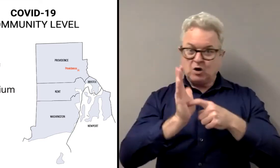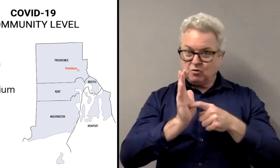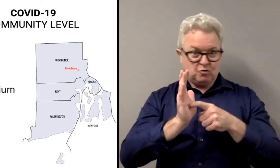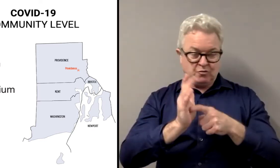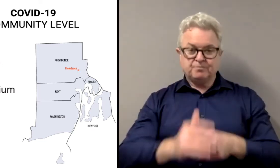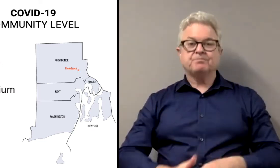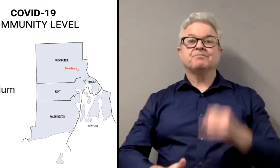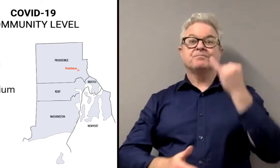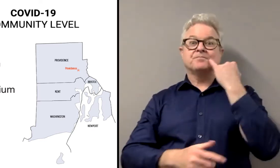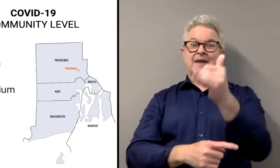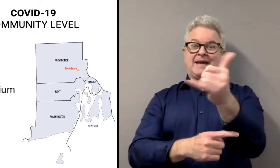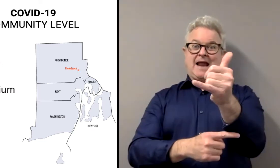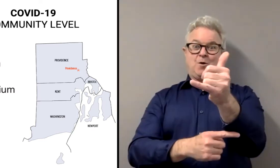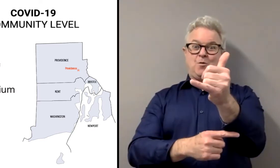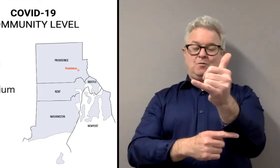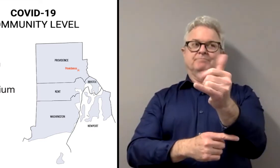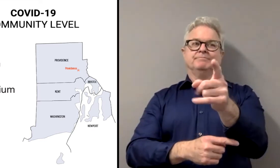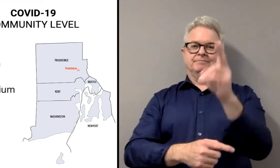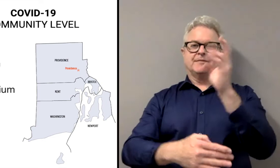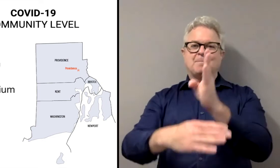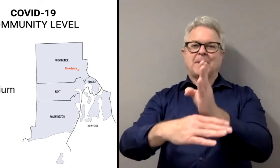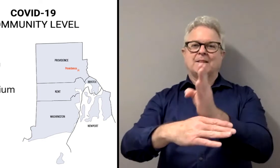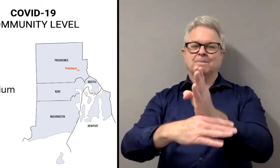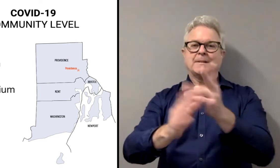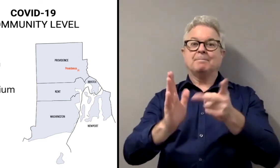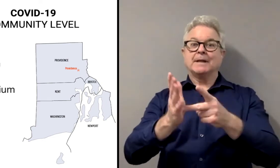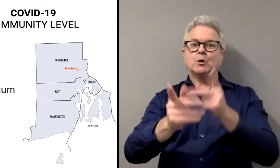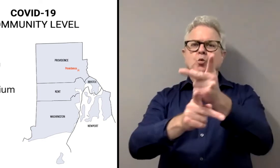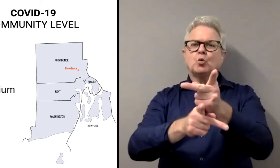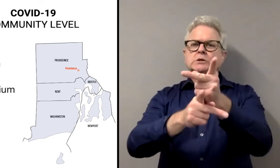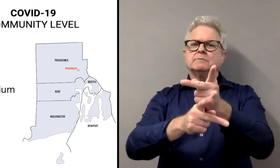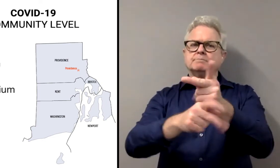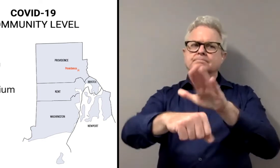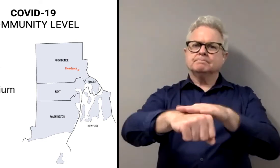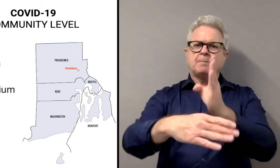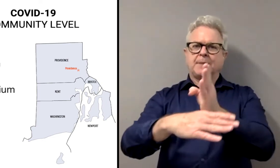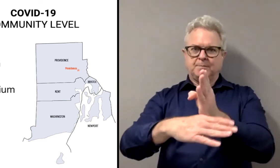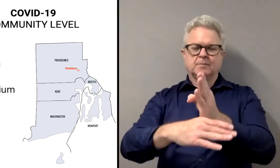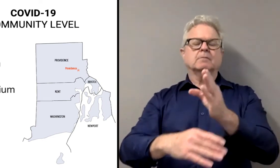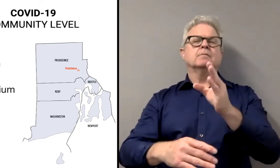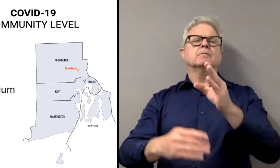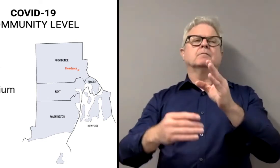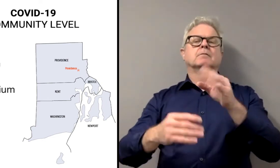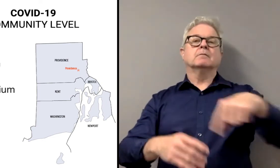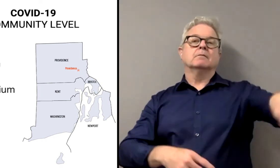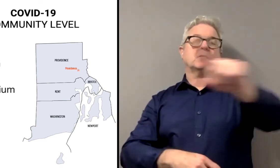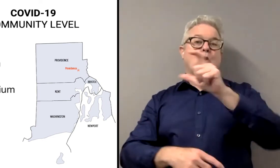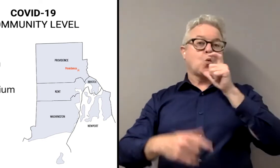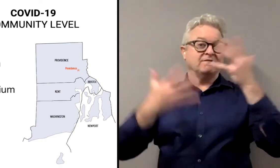think of it as a traffic light, you're good to go. However, it's yellow. There's a little bit of a caution means that it's medium, which